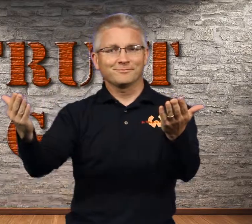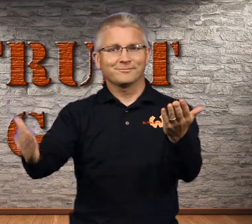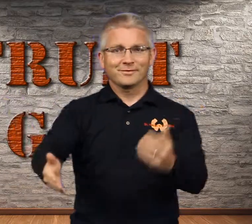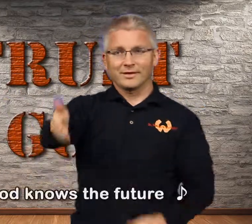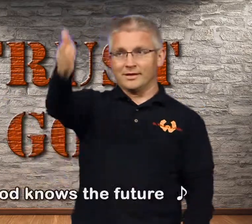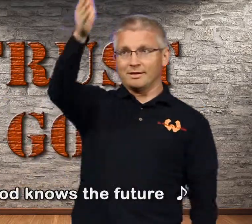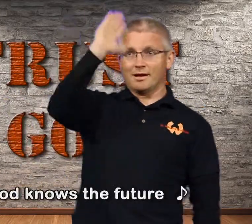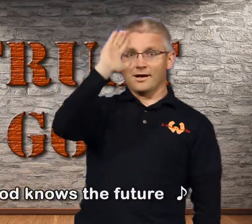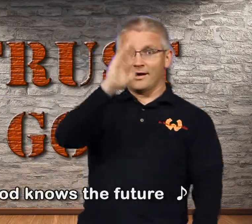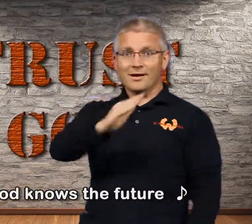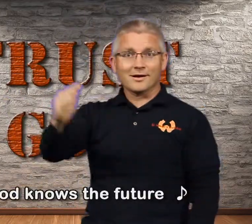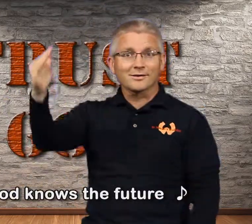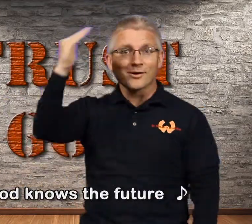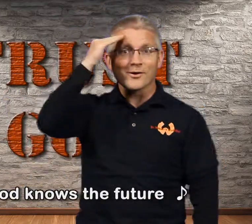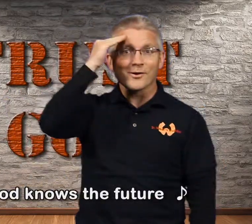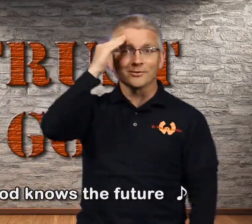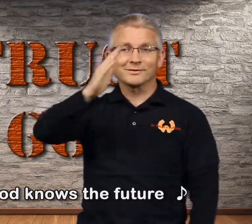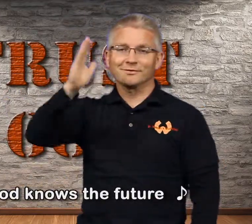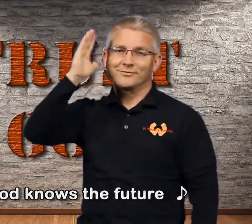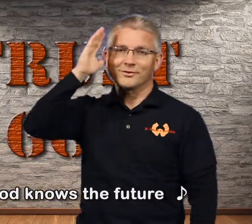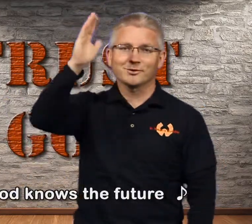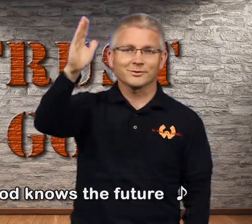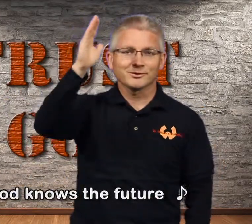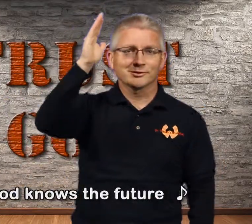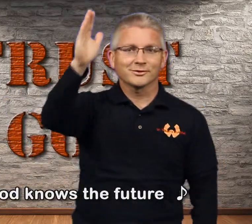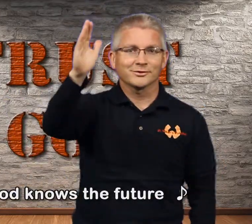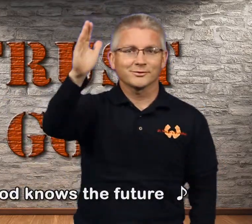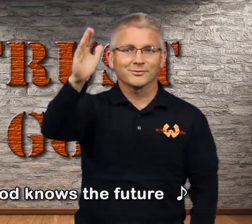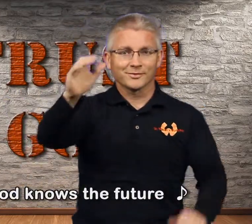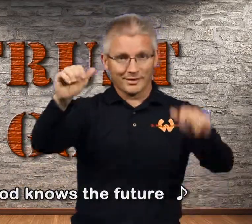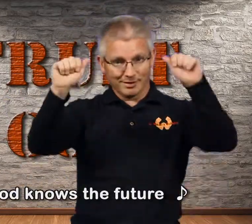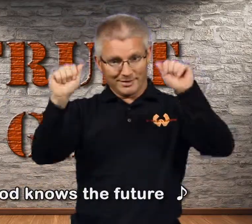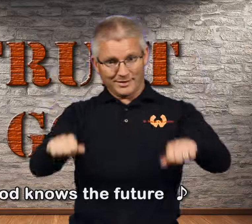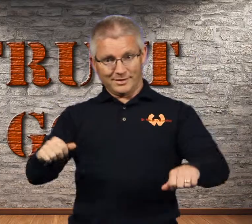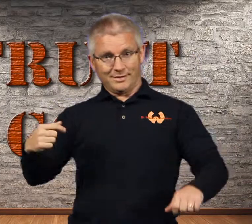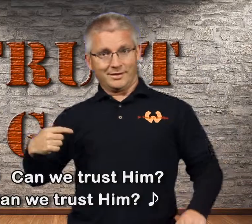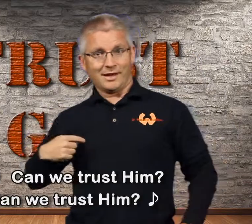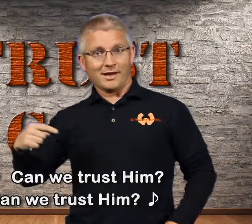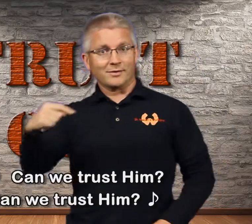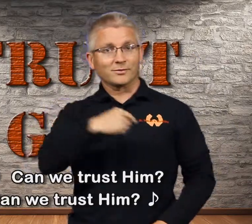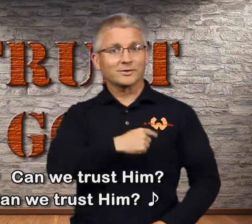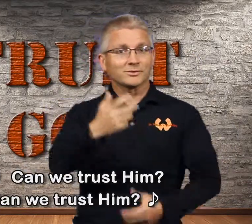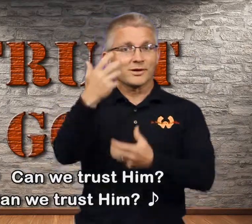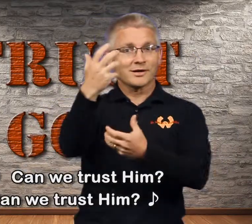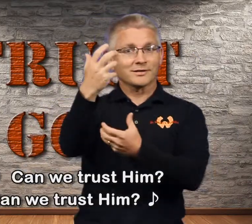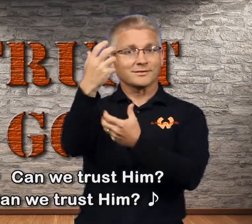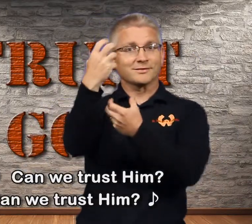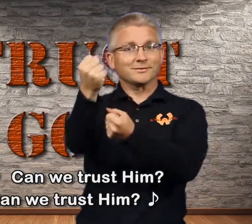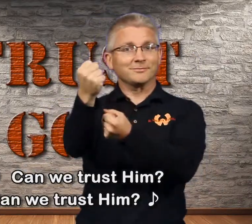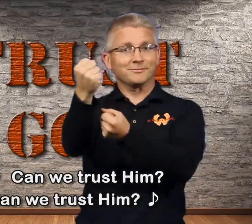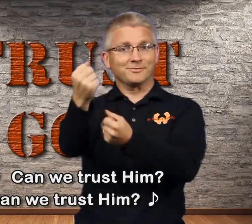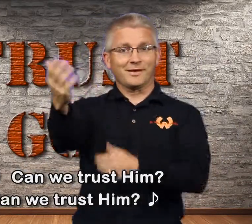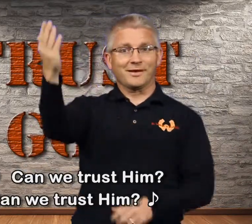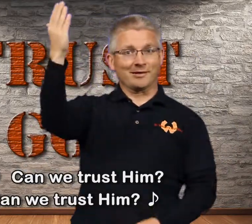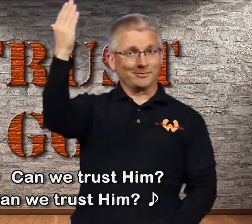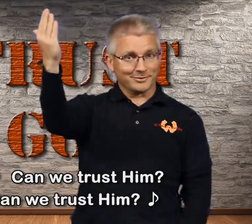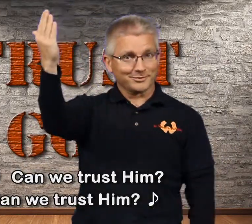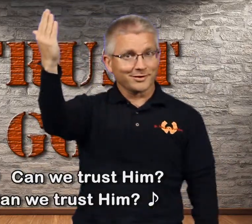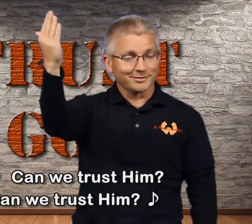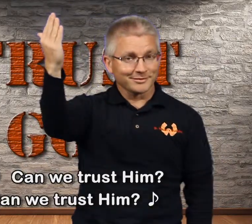God knows the future, can we trust Him, can we trust